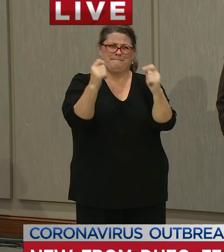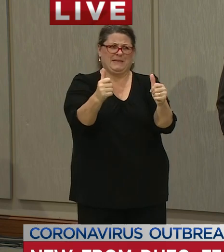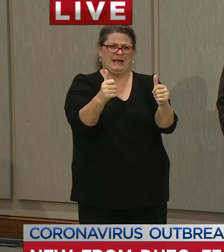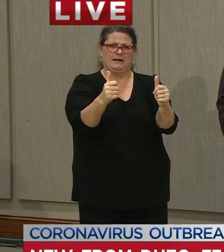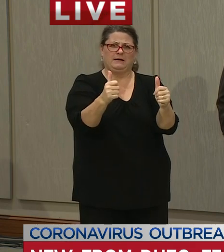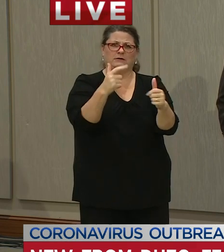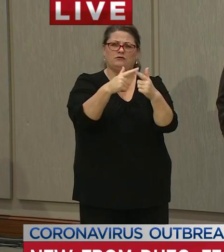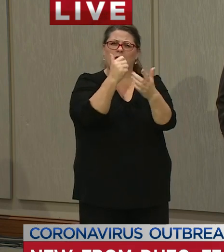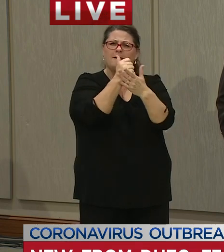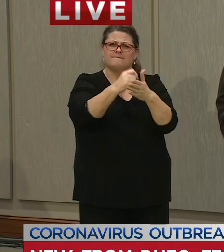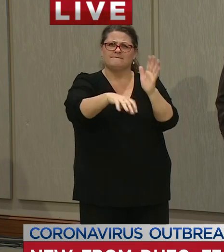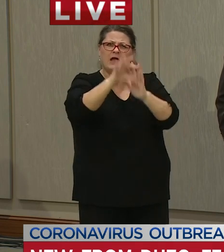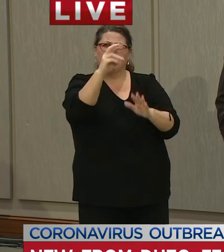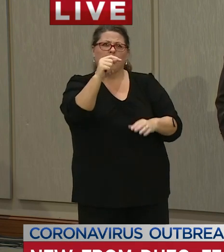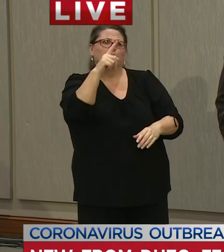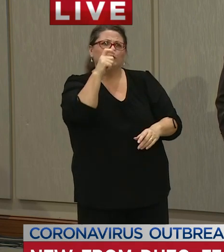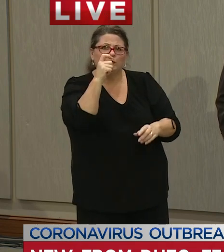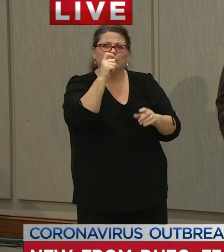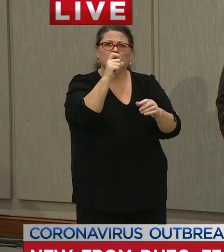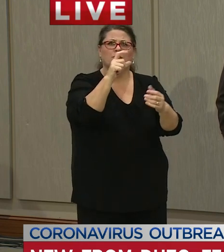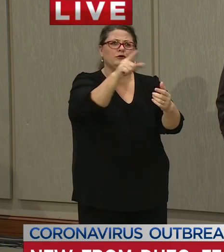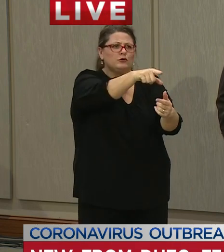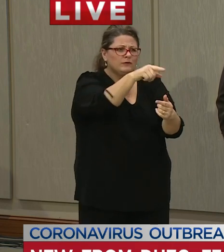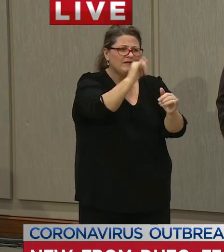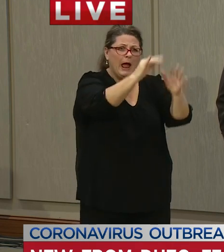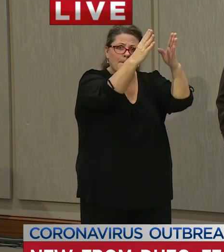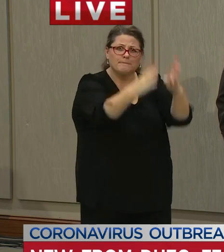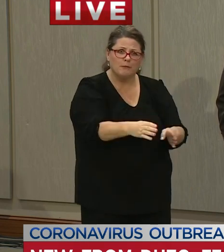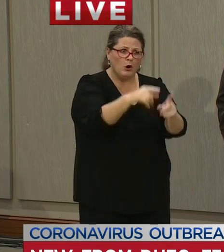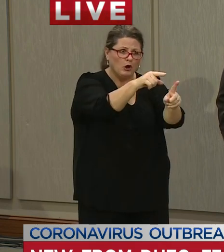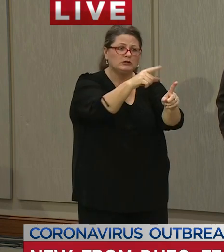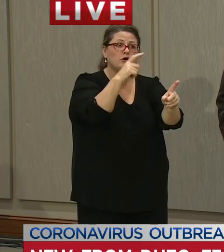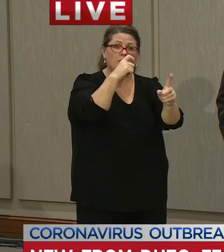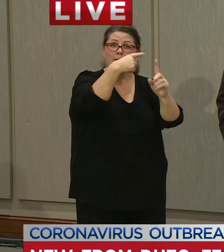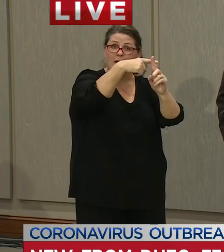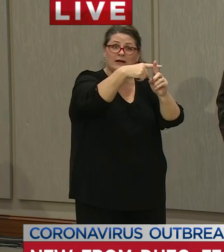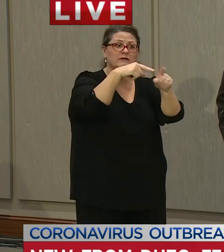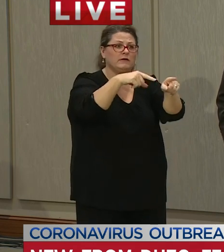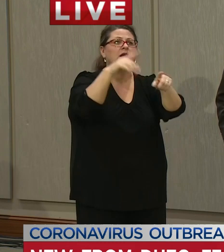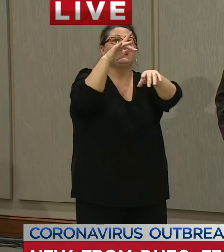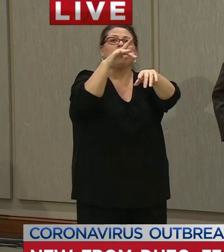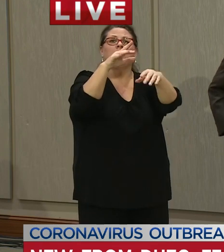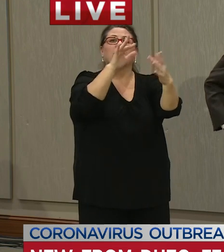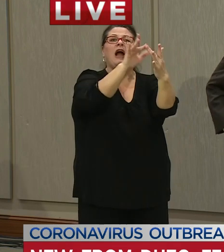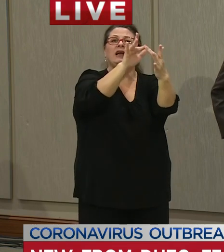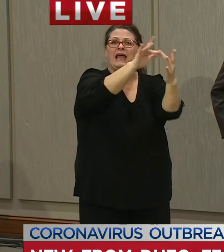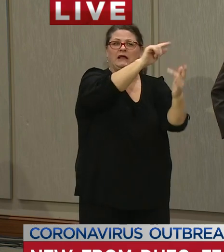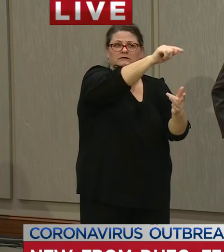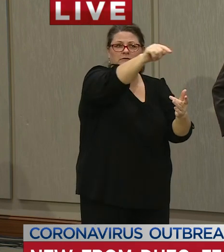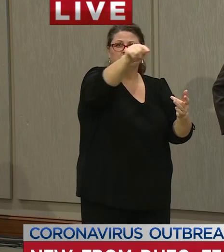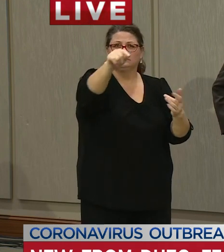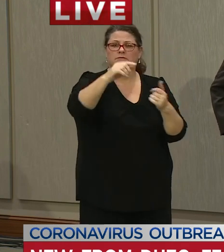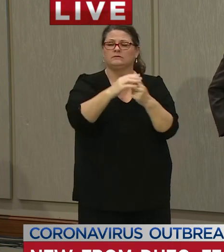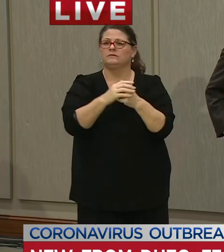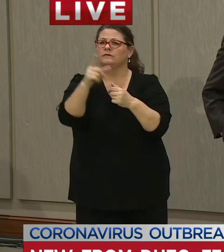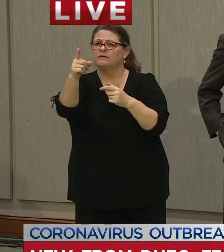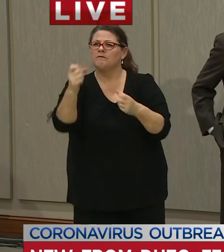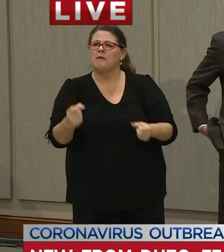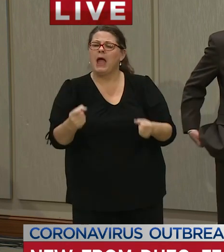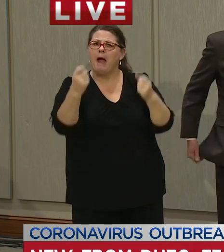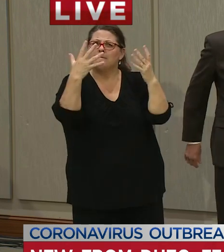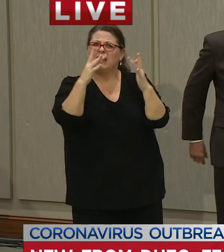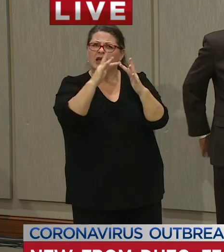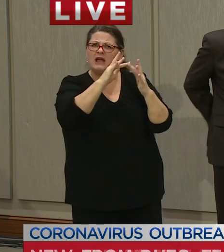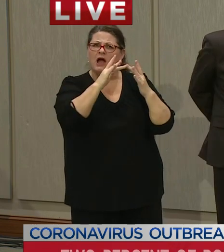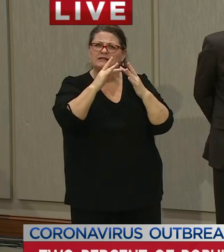in in in short time to um to somebody who has a positive diagnosis how many contact tracers do you have now and how many do you